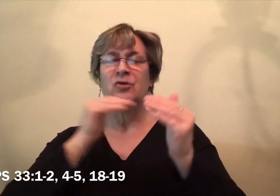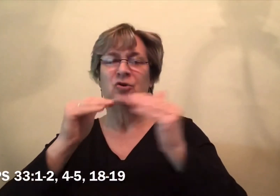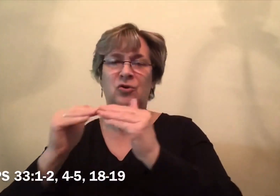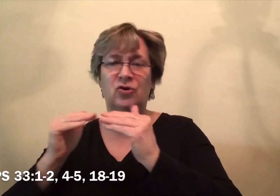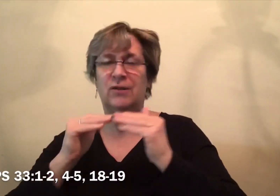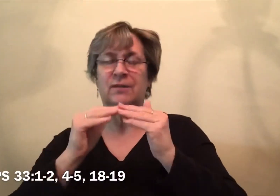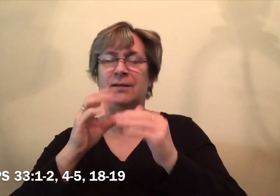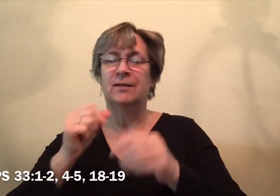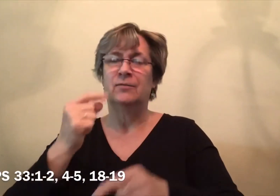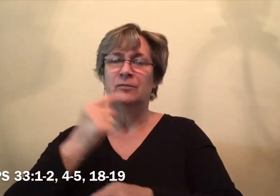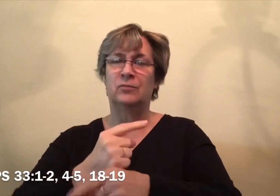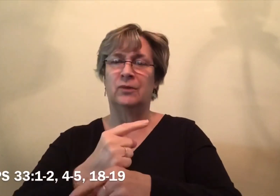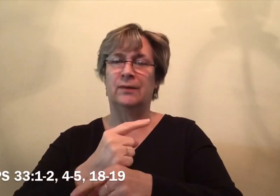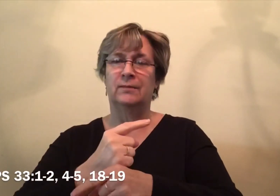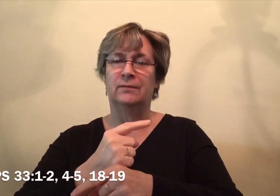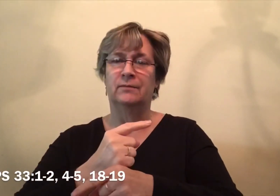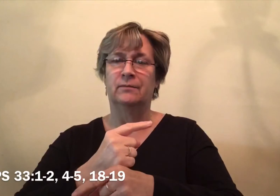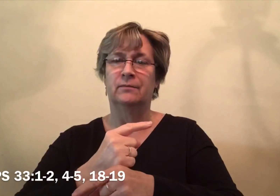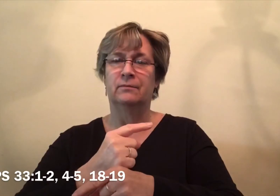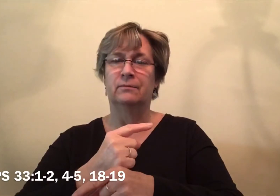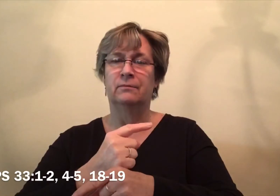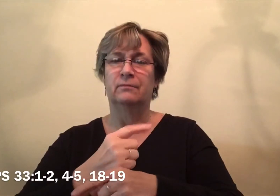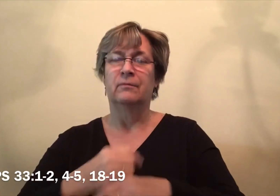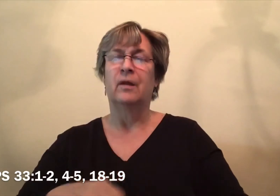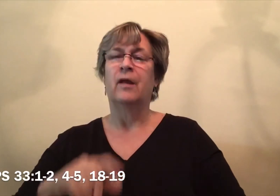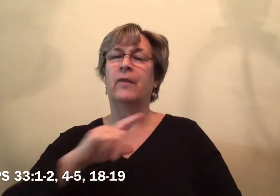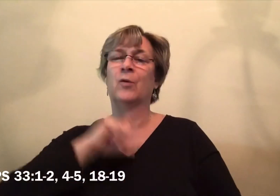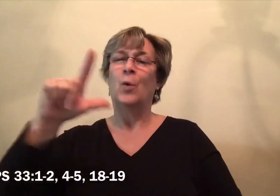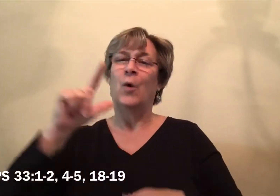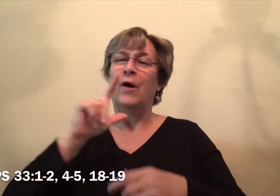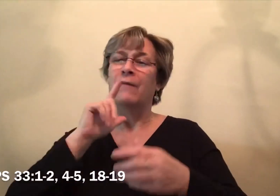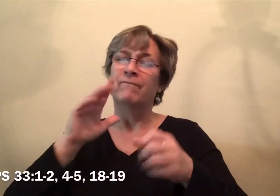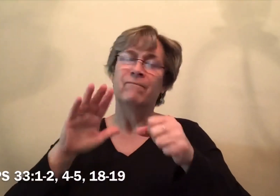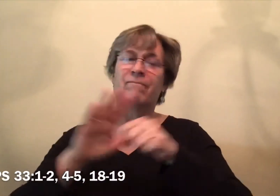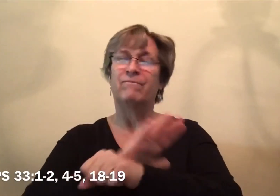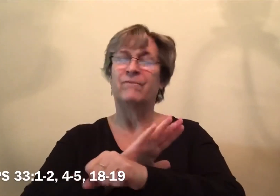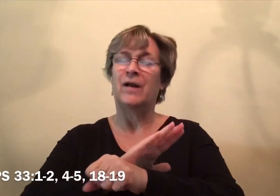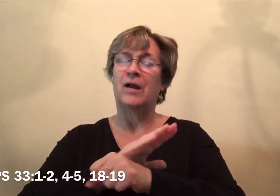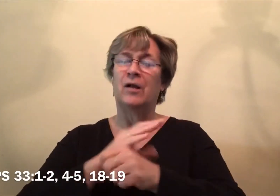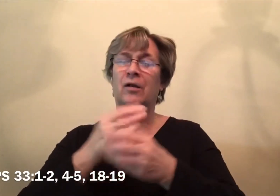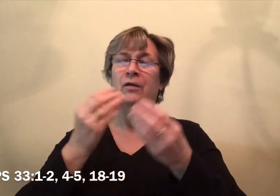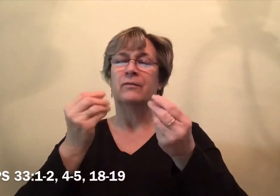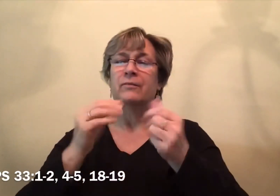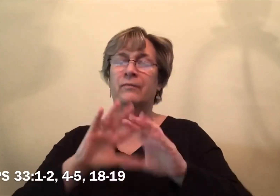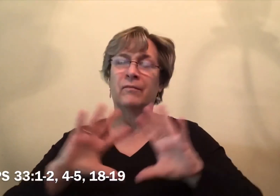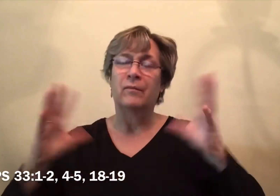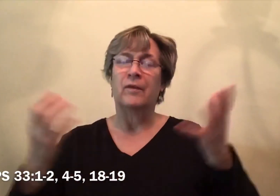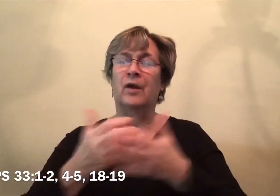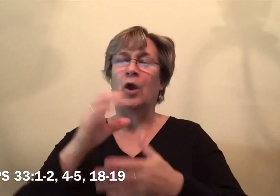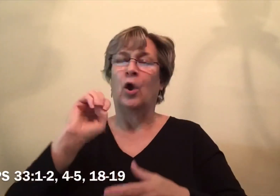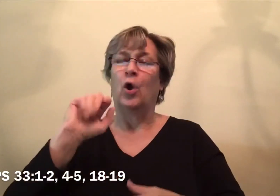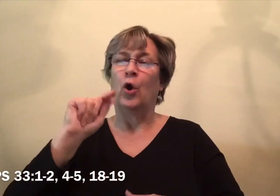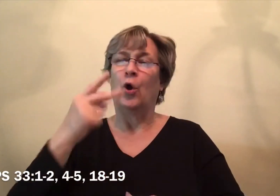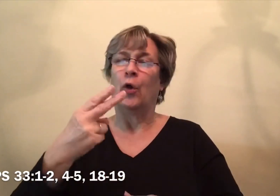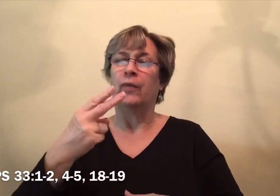loves justice and right. Of the kindness of the Lord, the earth is full.